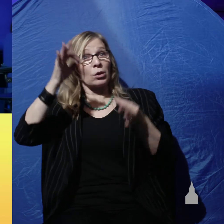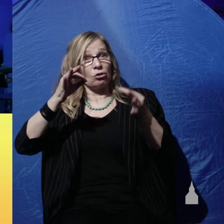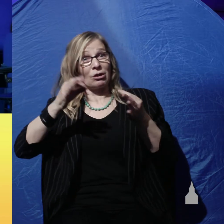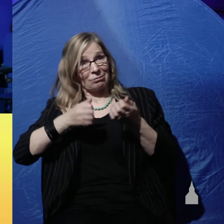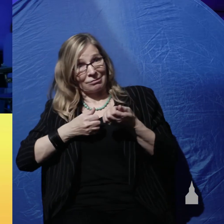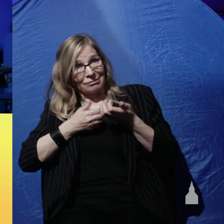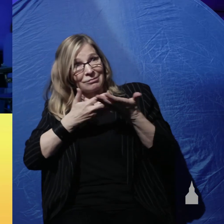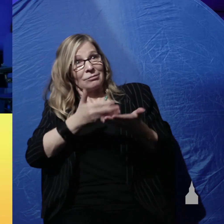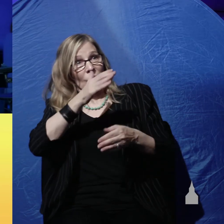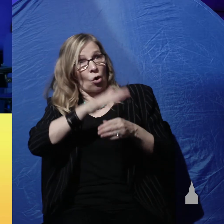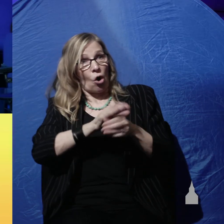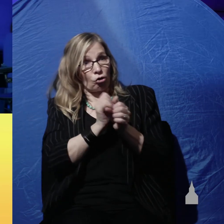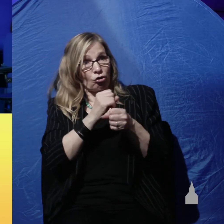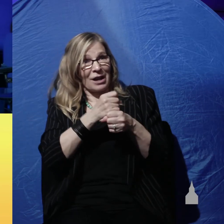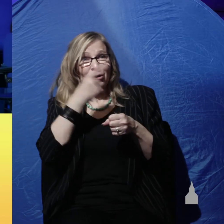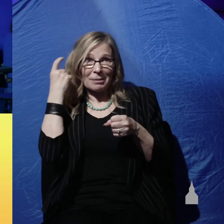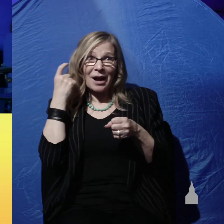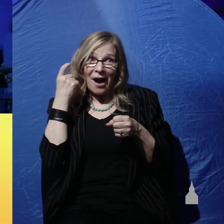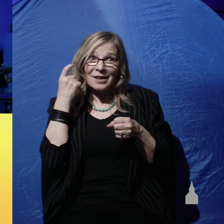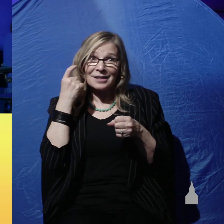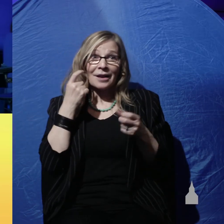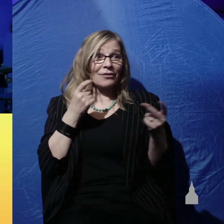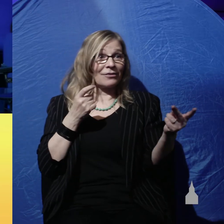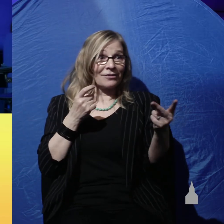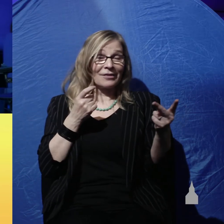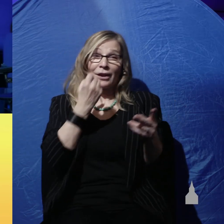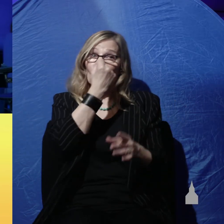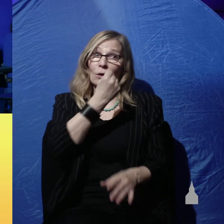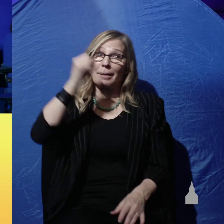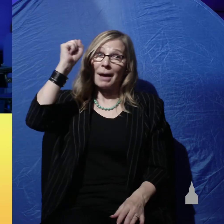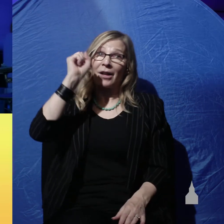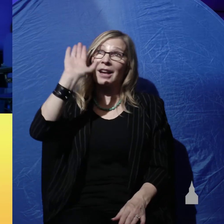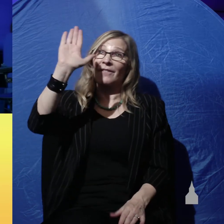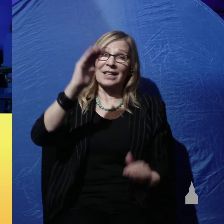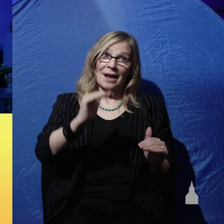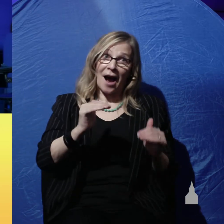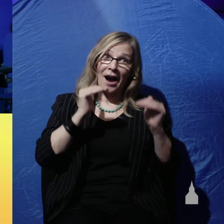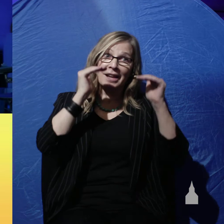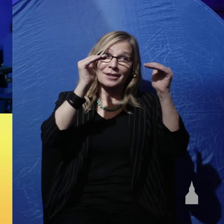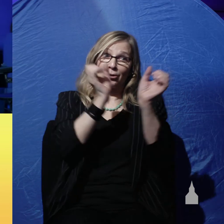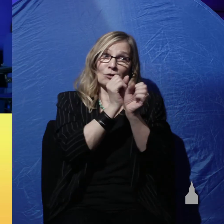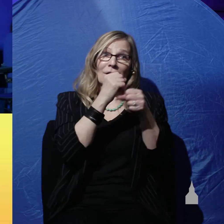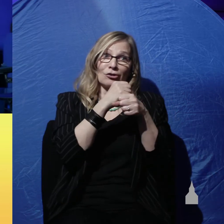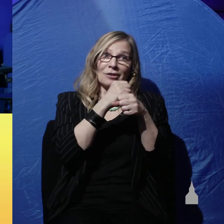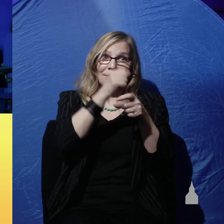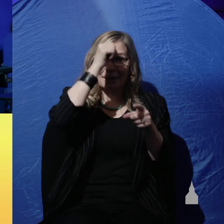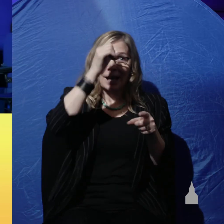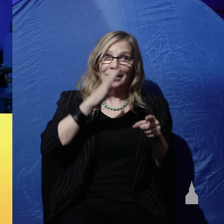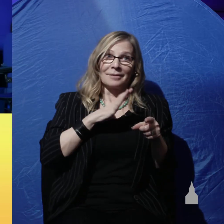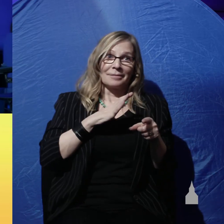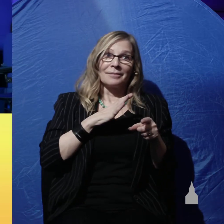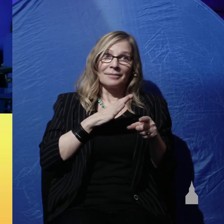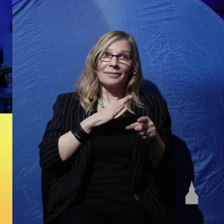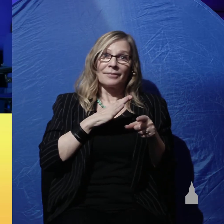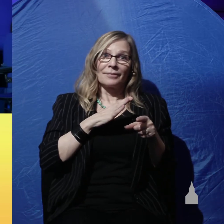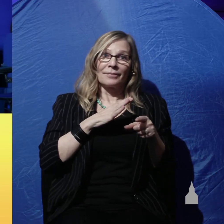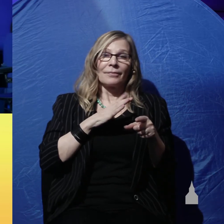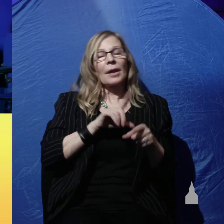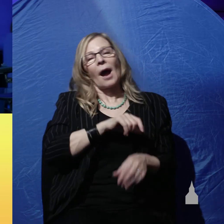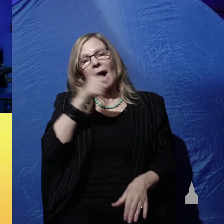creation because of the rebellion of his highest creation man there's another thing we need